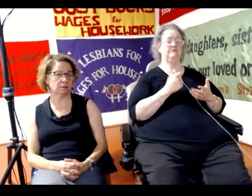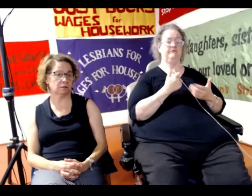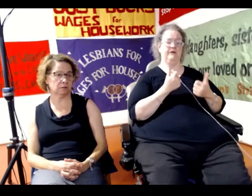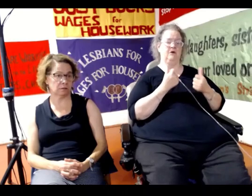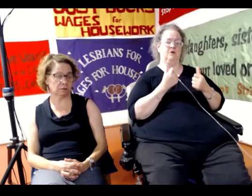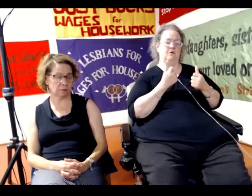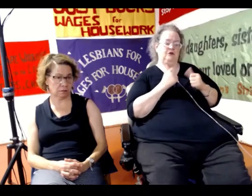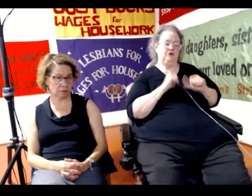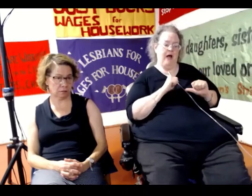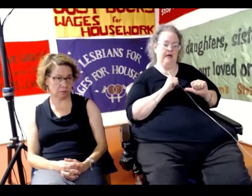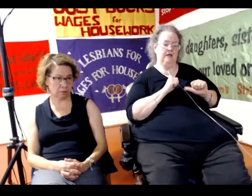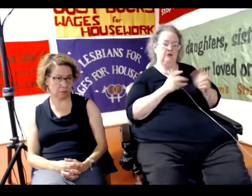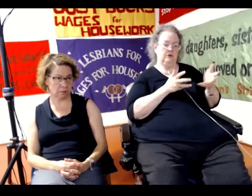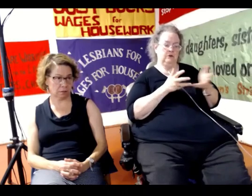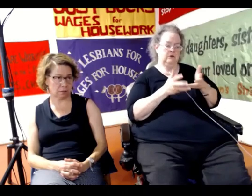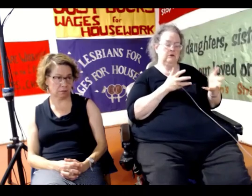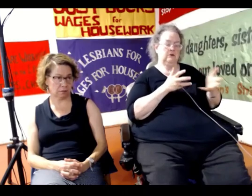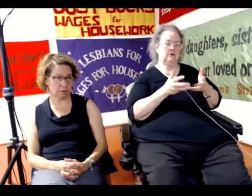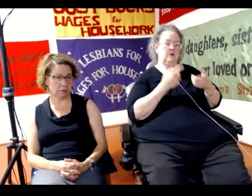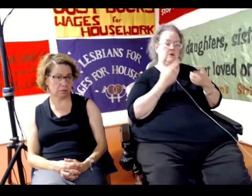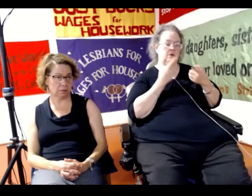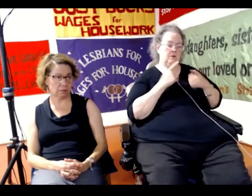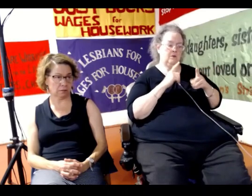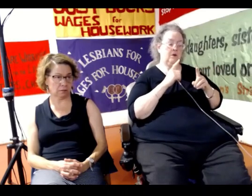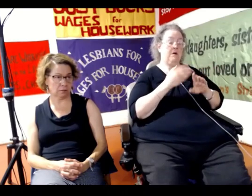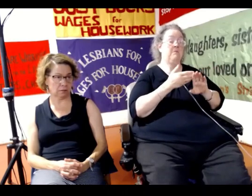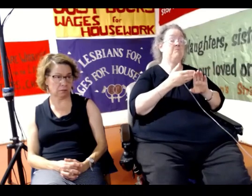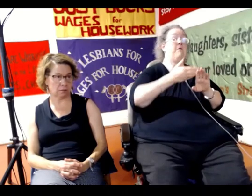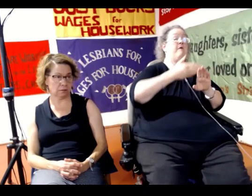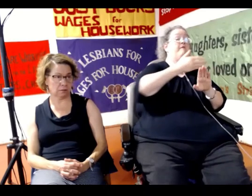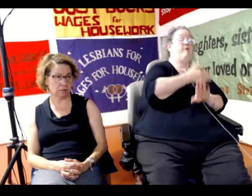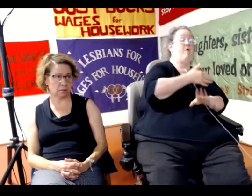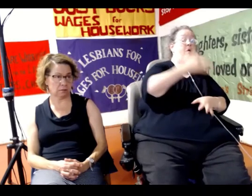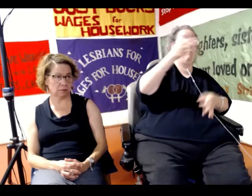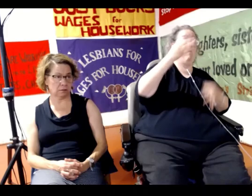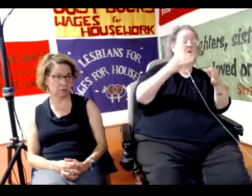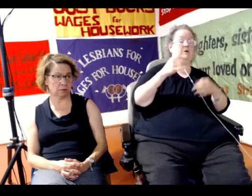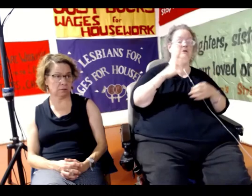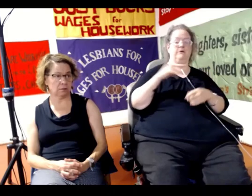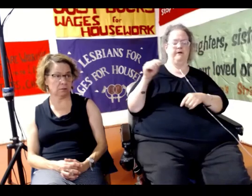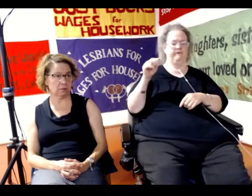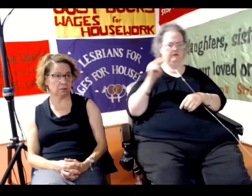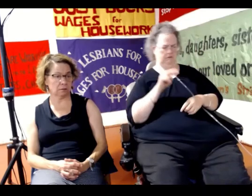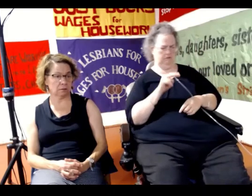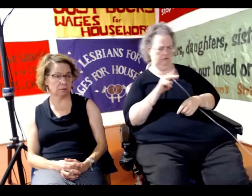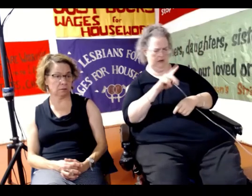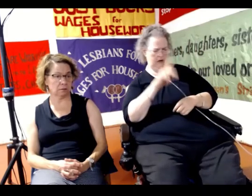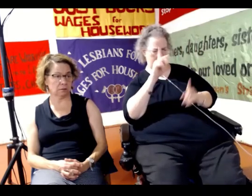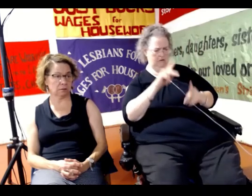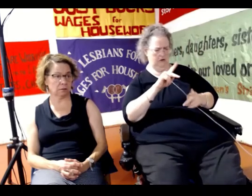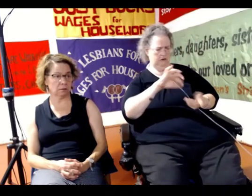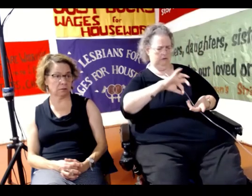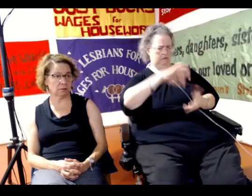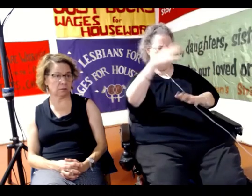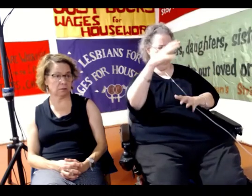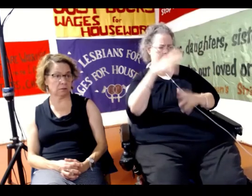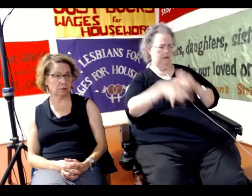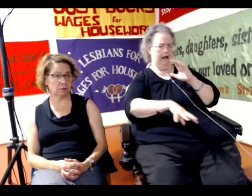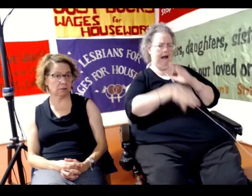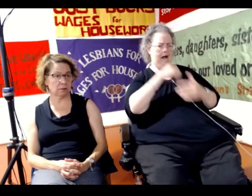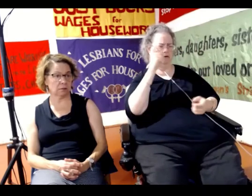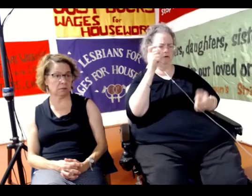it before you get to court. So the court just doesn't think, okay, I have to intervene because this person is out of control and nothing's happening here.